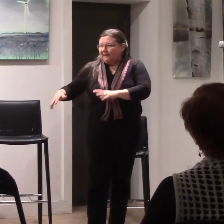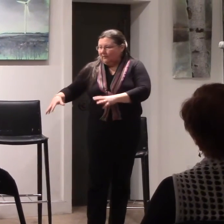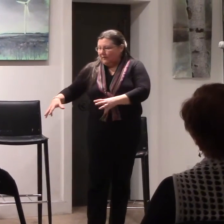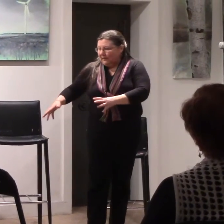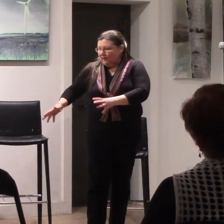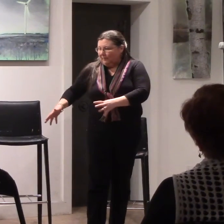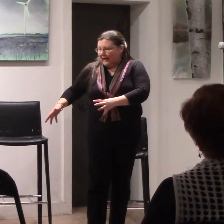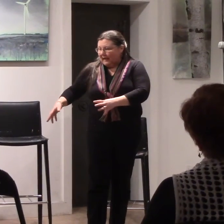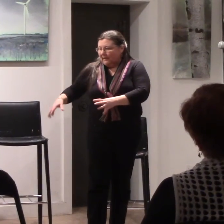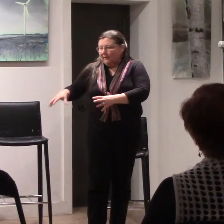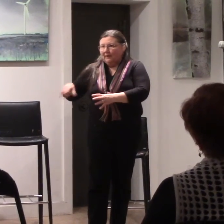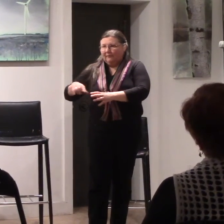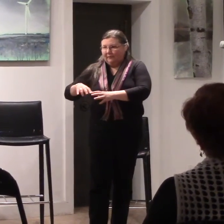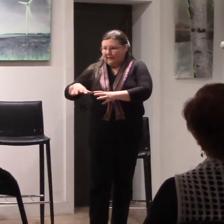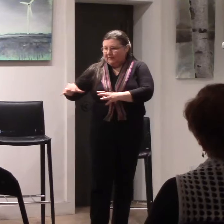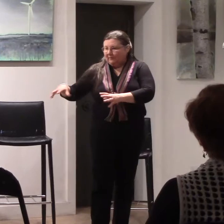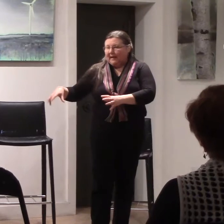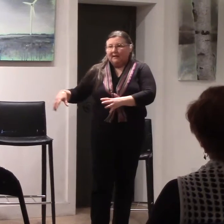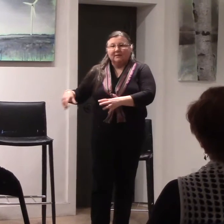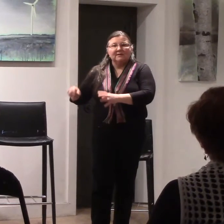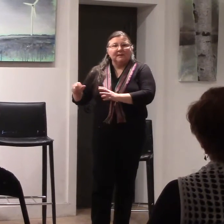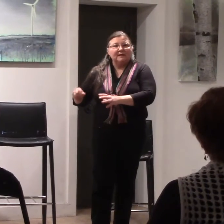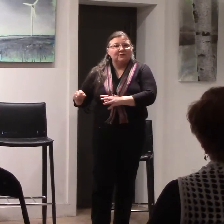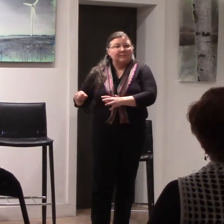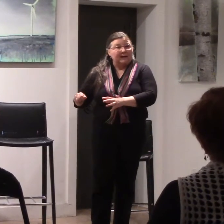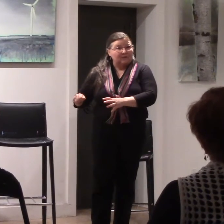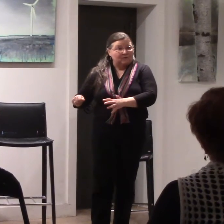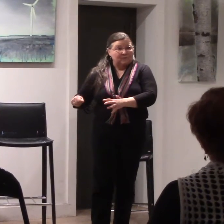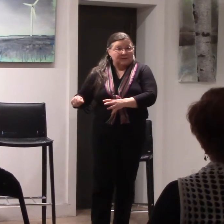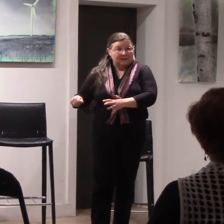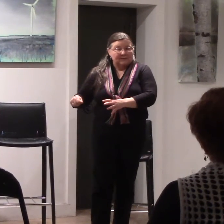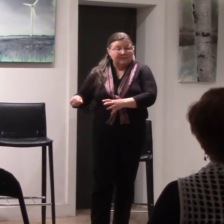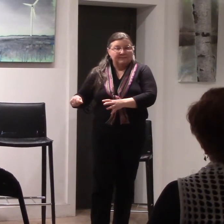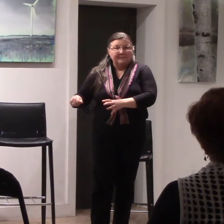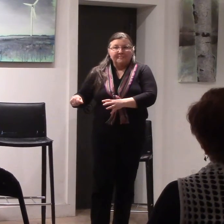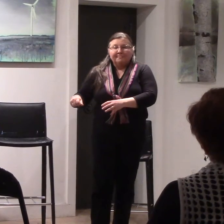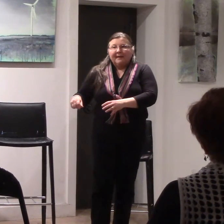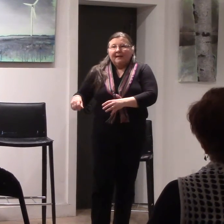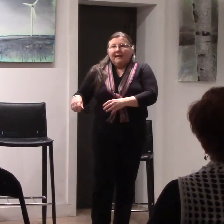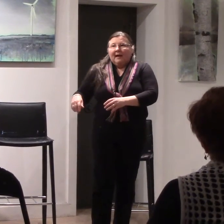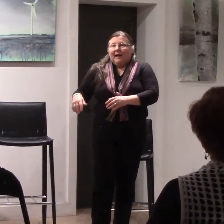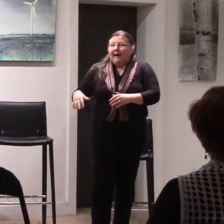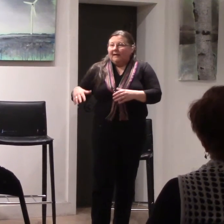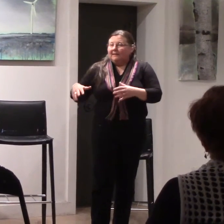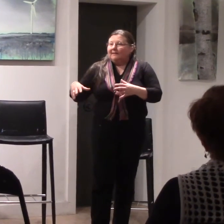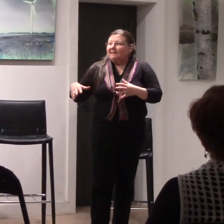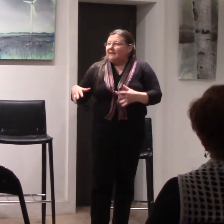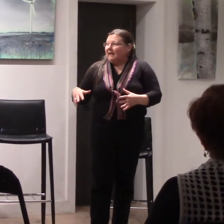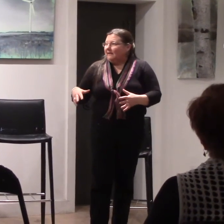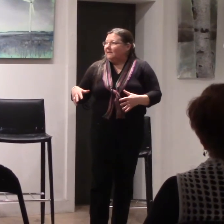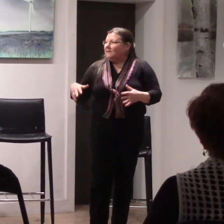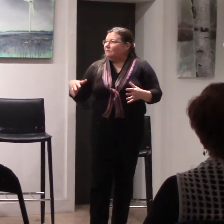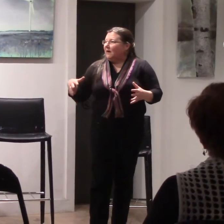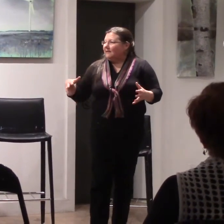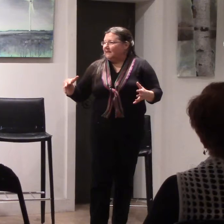sitting with a little bag, a leather bag, and there's some ancient manuscripts in it. And the sun is rising.